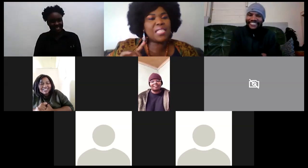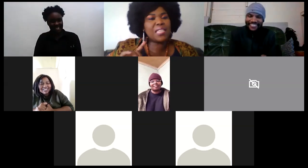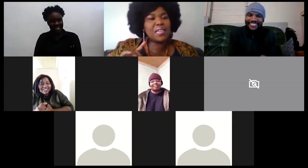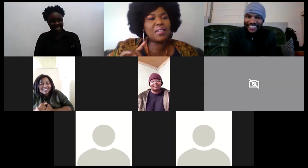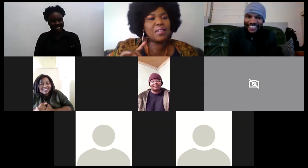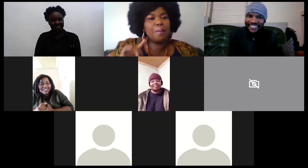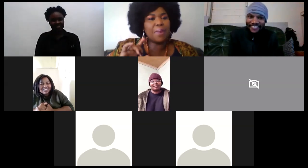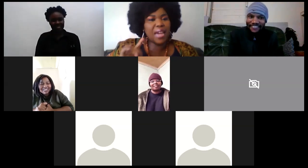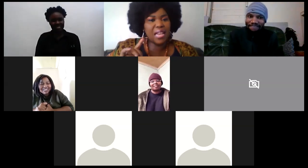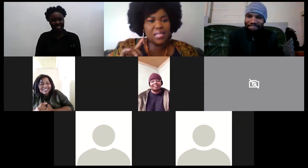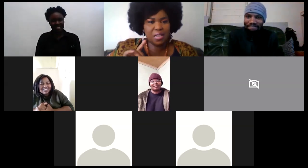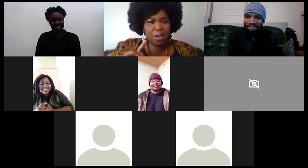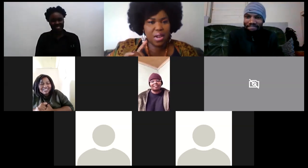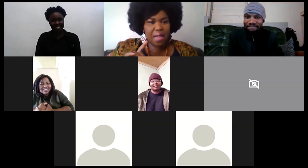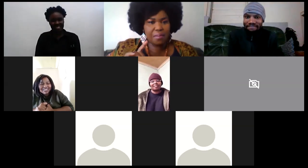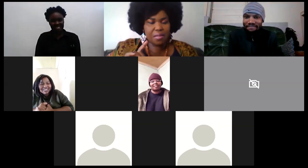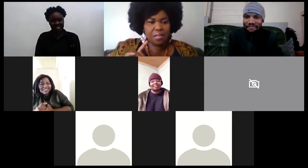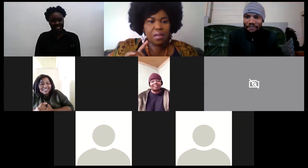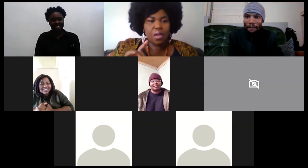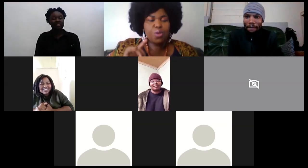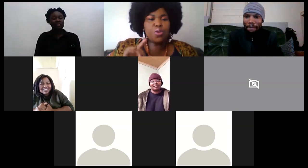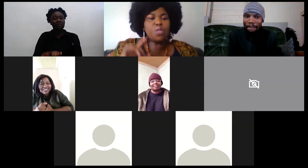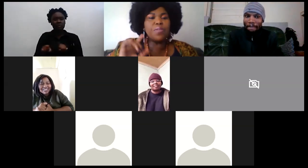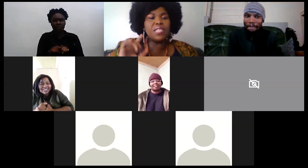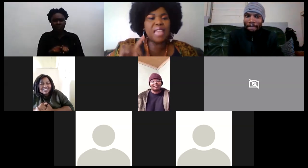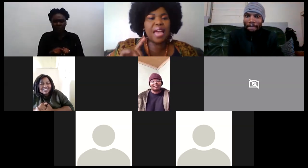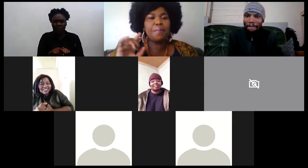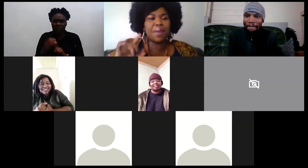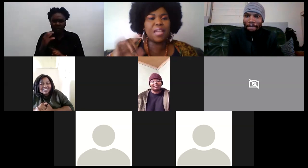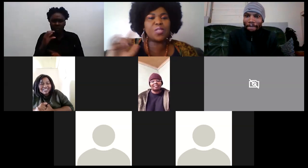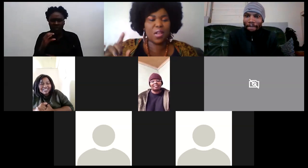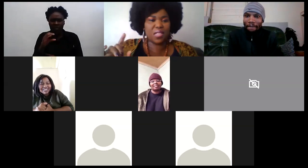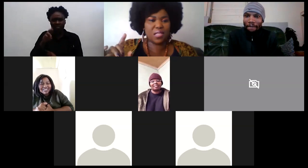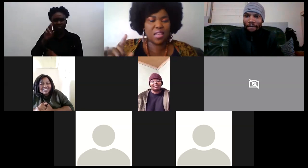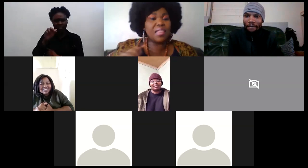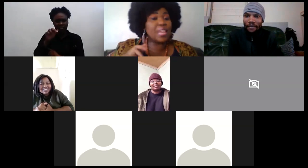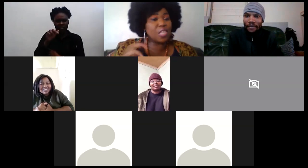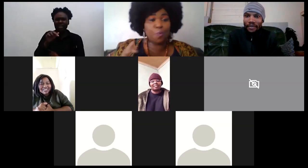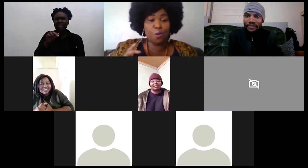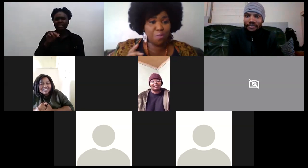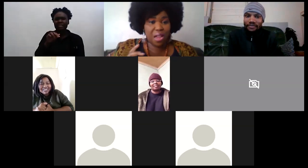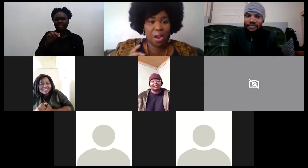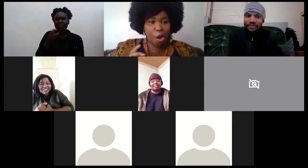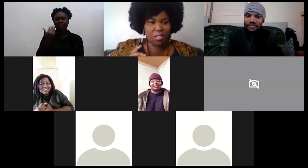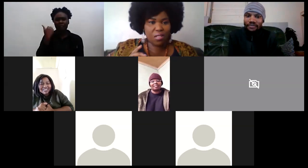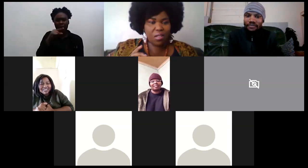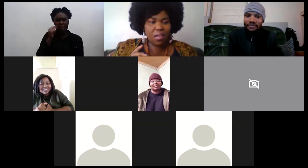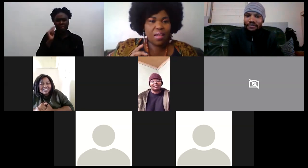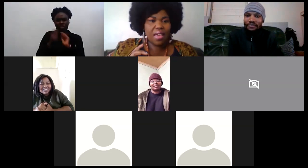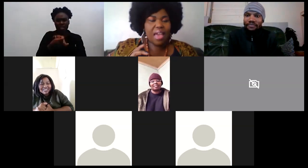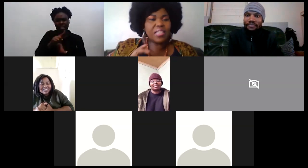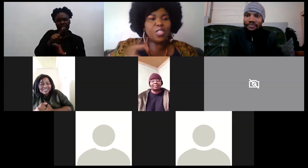am missing praise in your names you used to be then praise god is and that spoke to me a lot